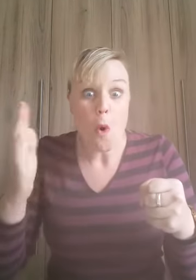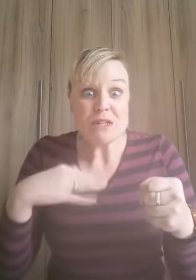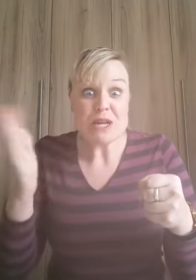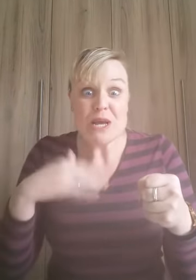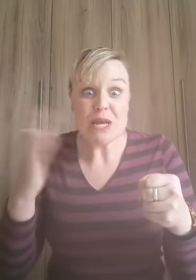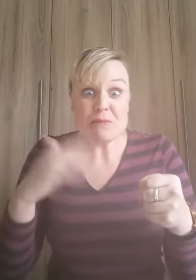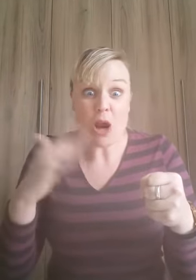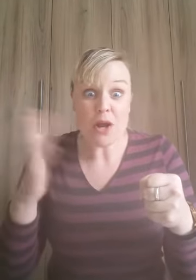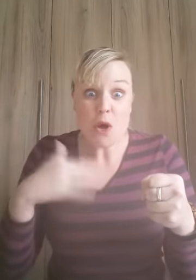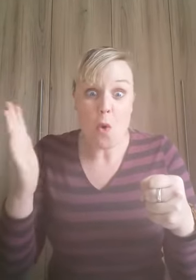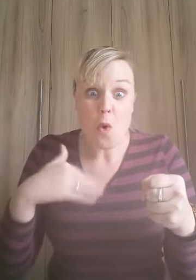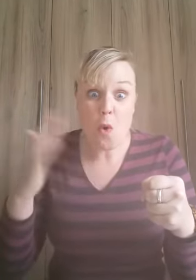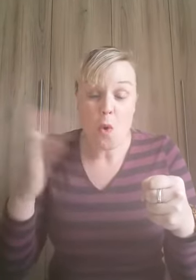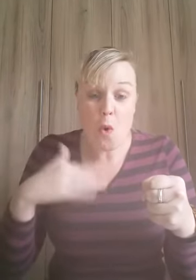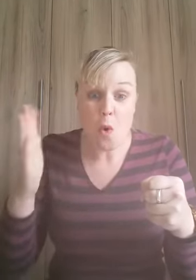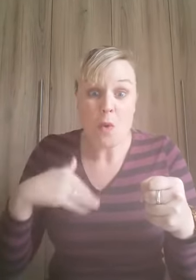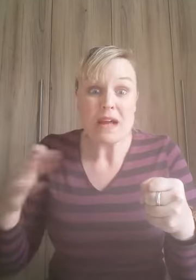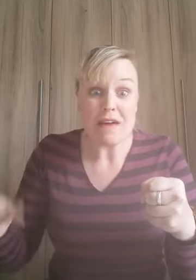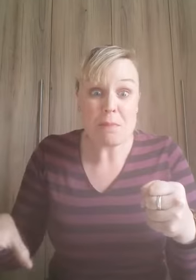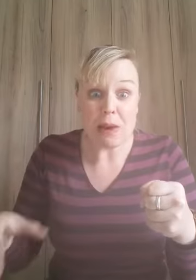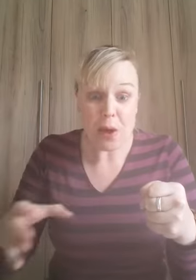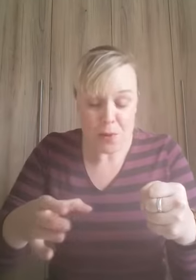it's a little bit hot have a blow